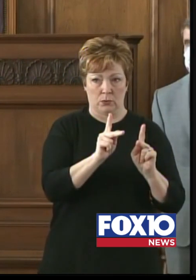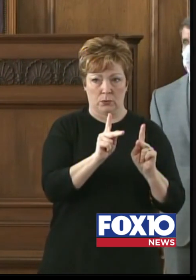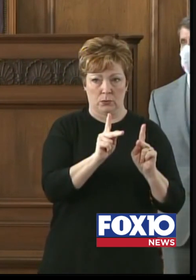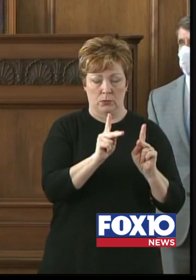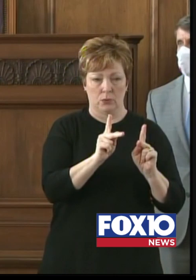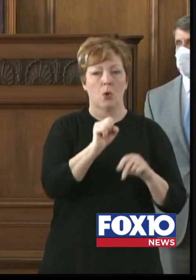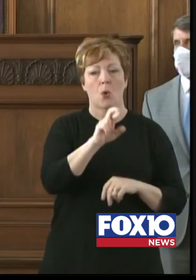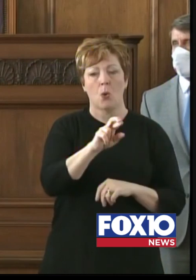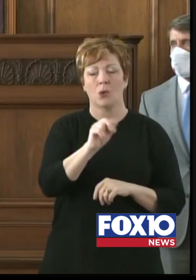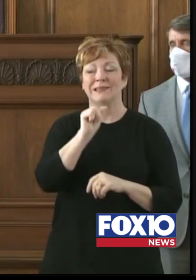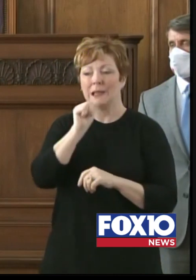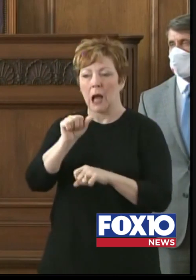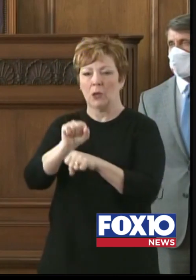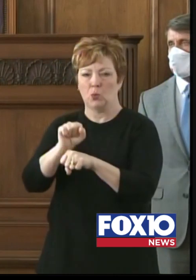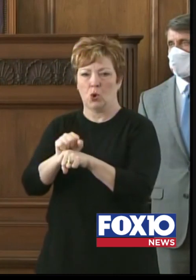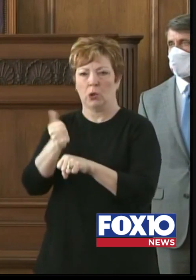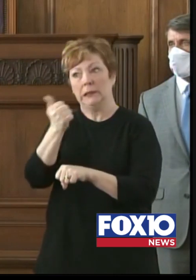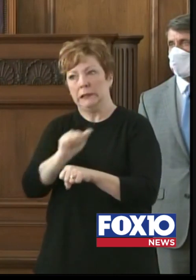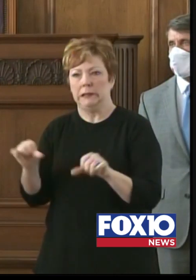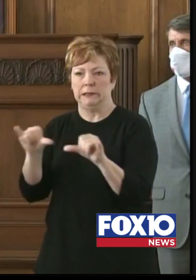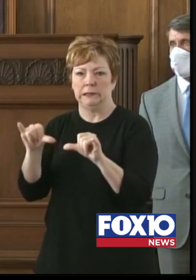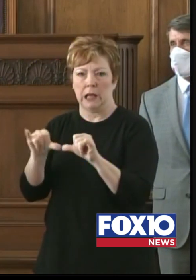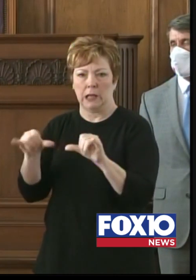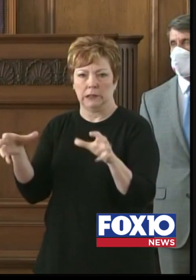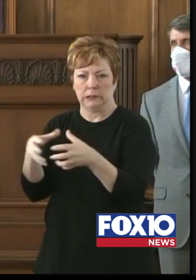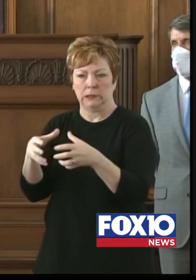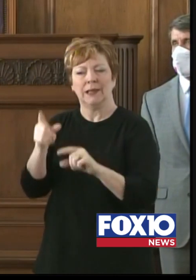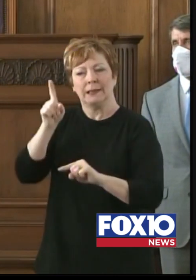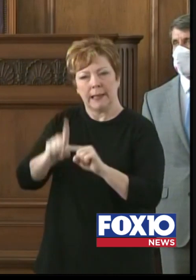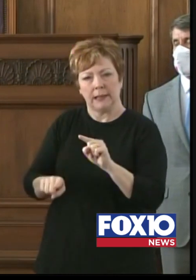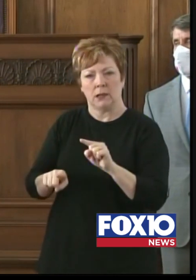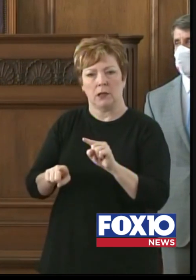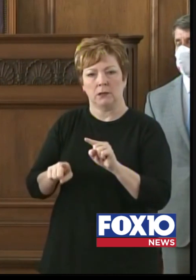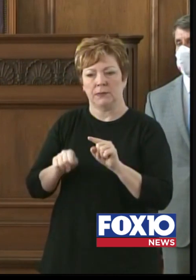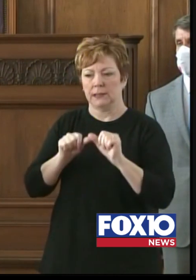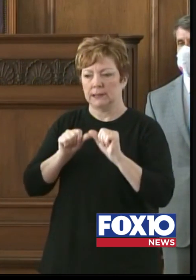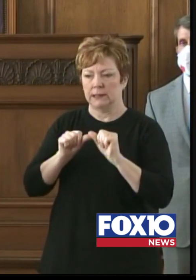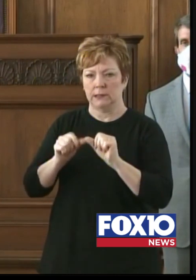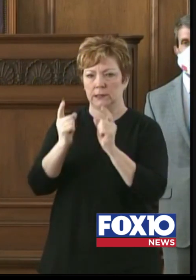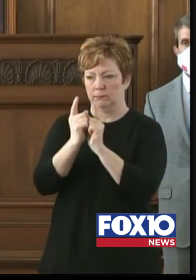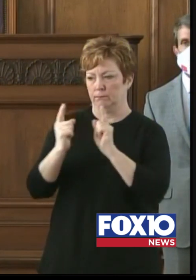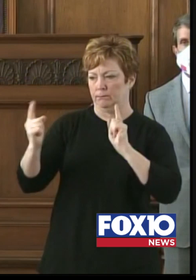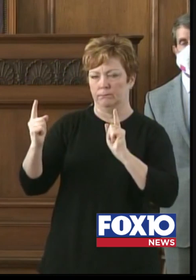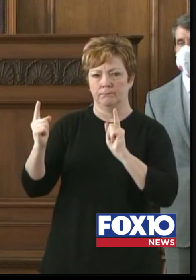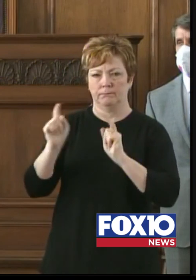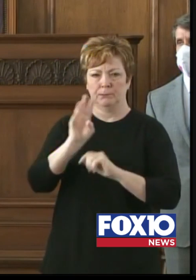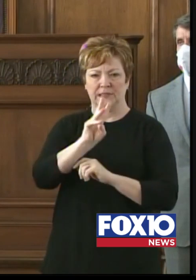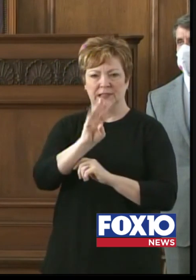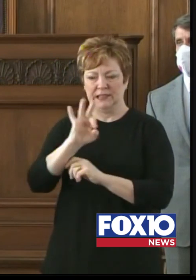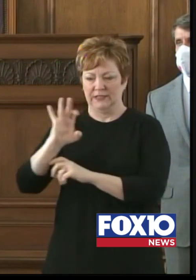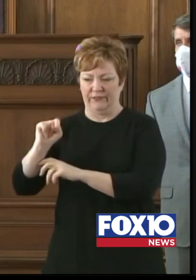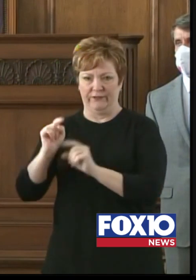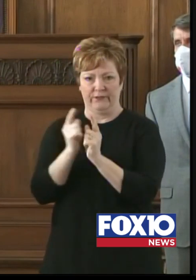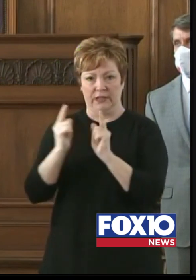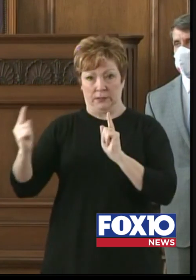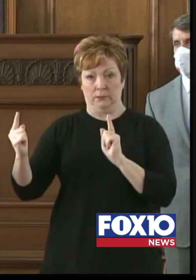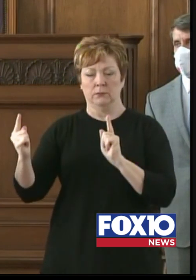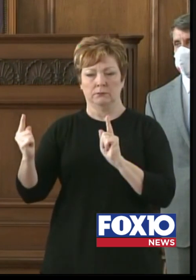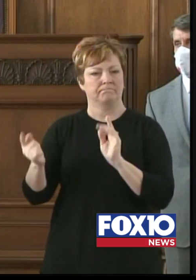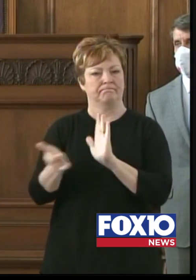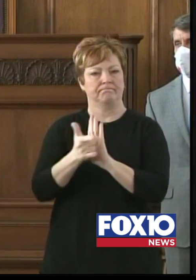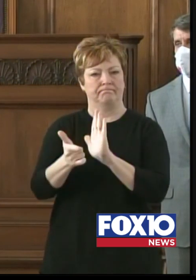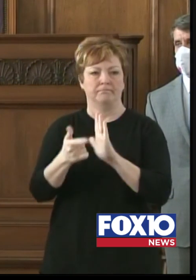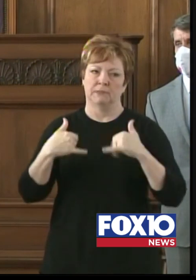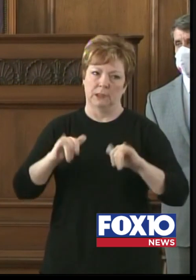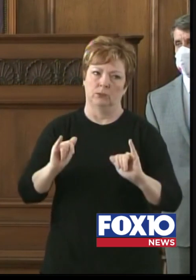-work gatherings of any size that cannot maintain a consistent six-foot distance between persons, are prohibited.